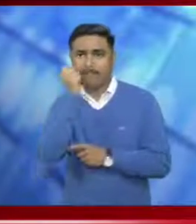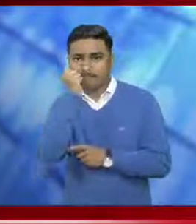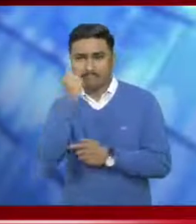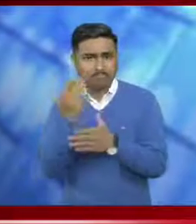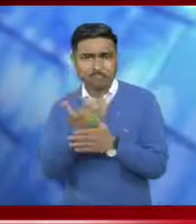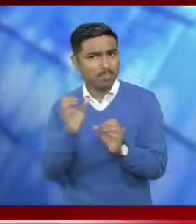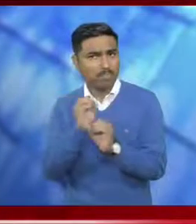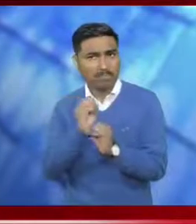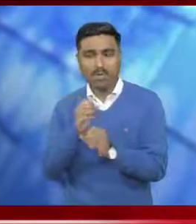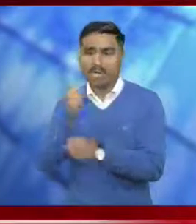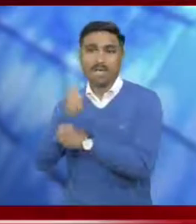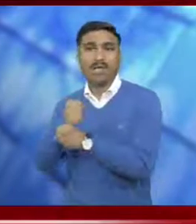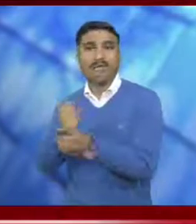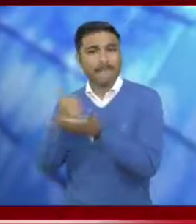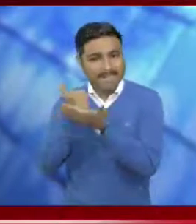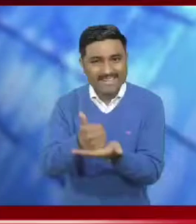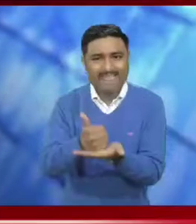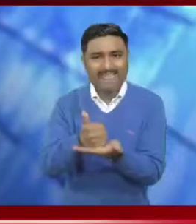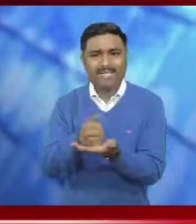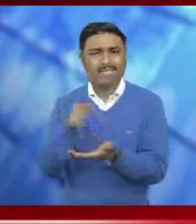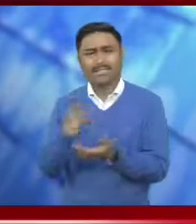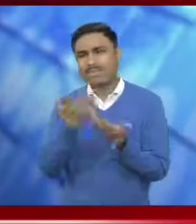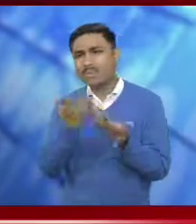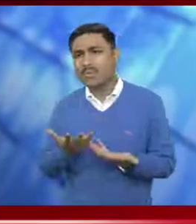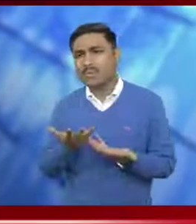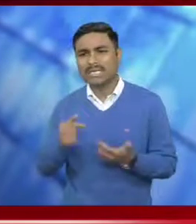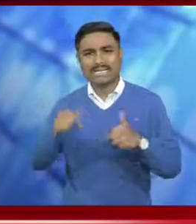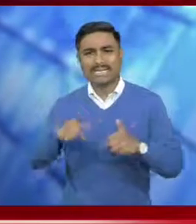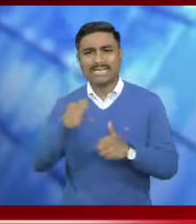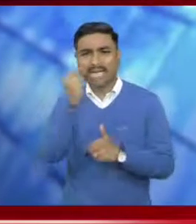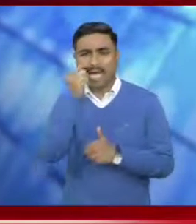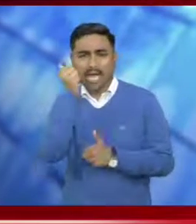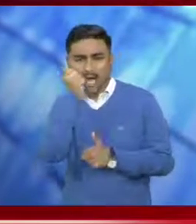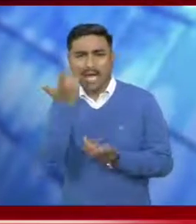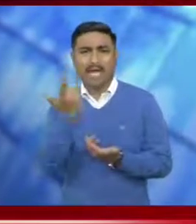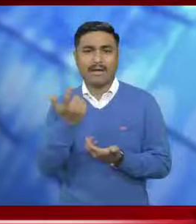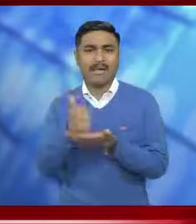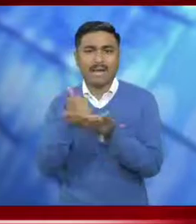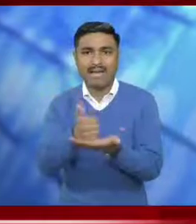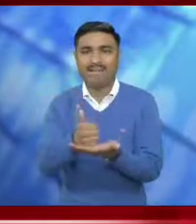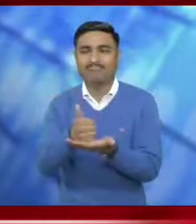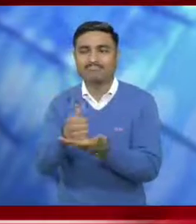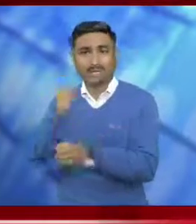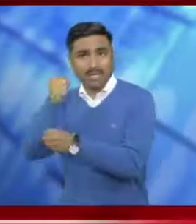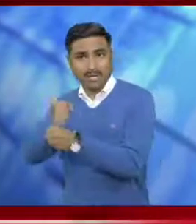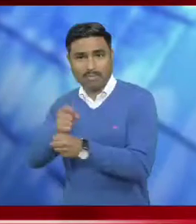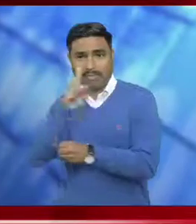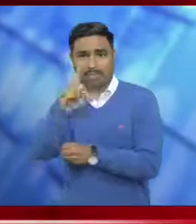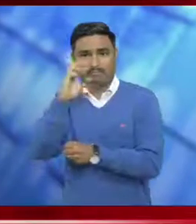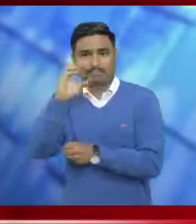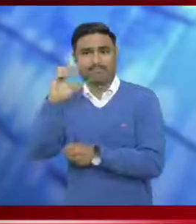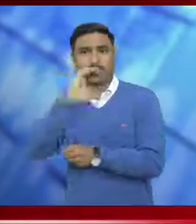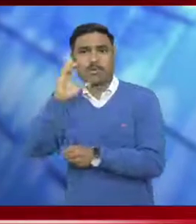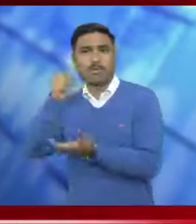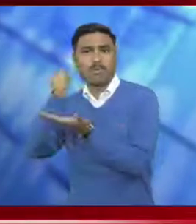life to non-working Amas. It is a great initiation to improve the welfare of non-working mothers. A sum of